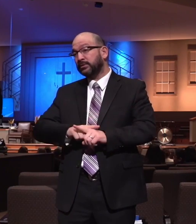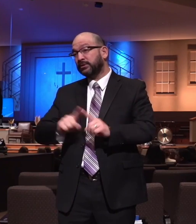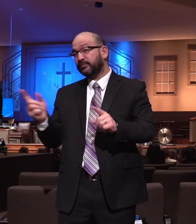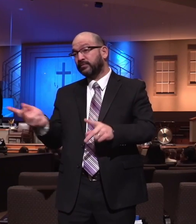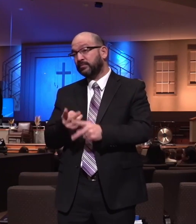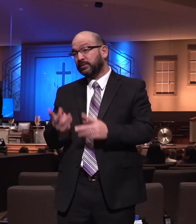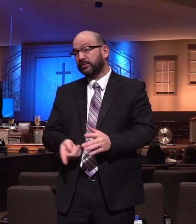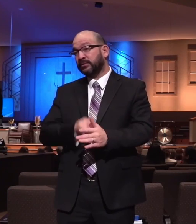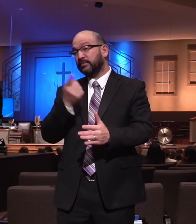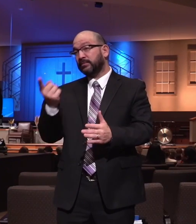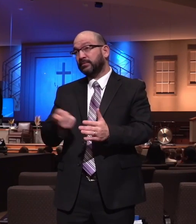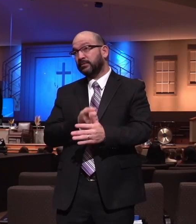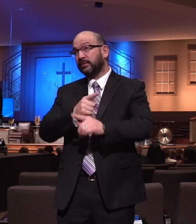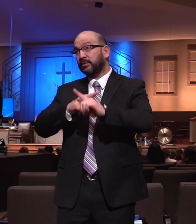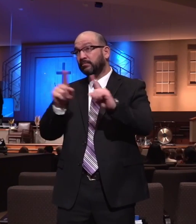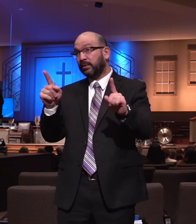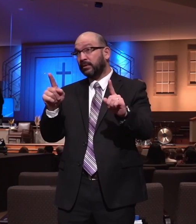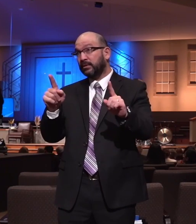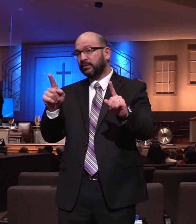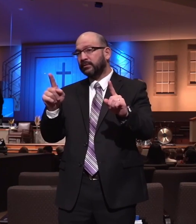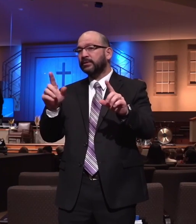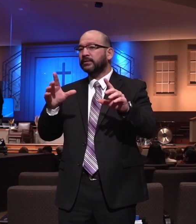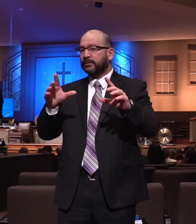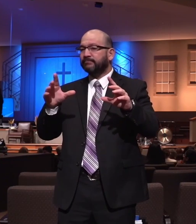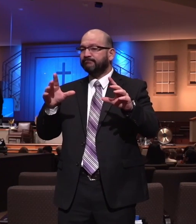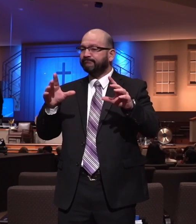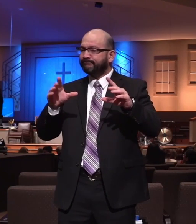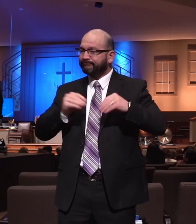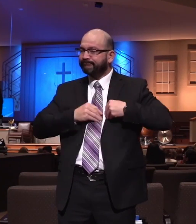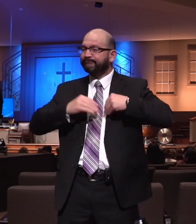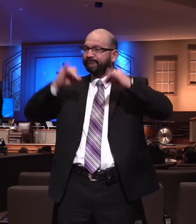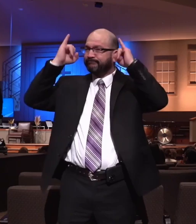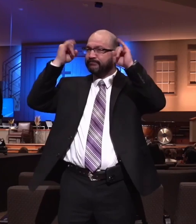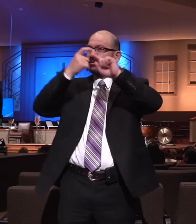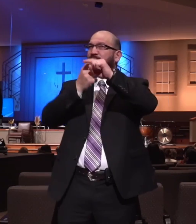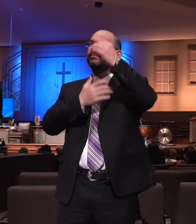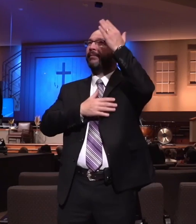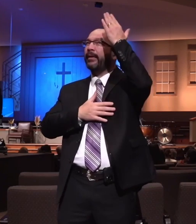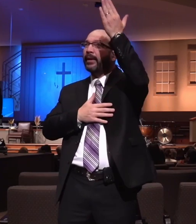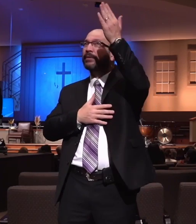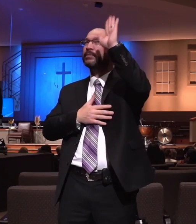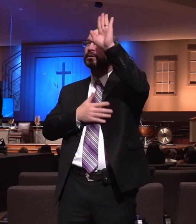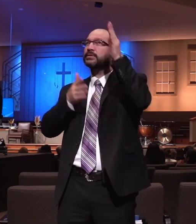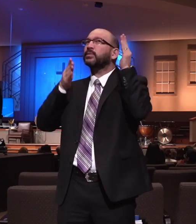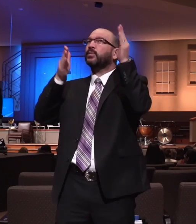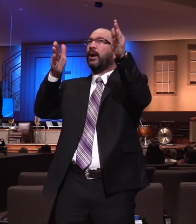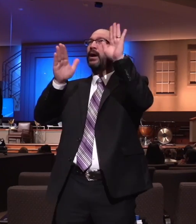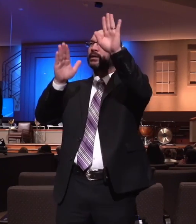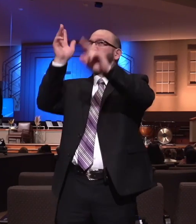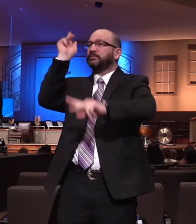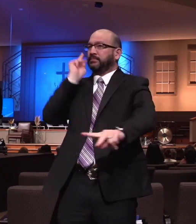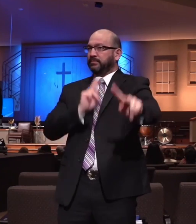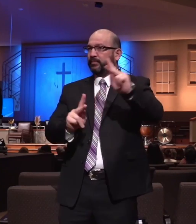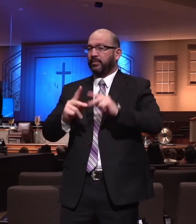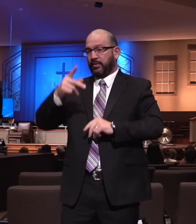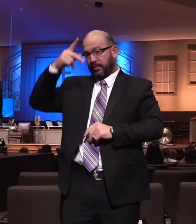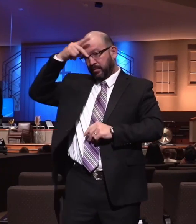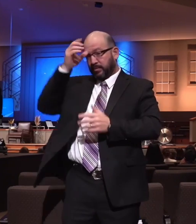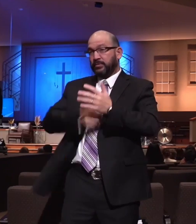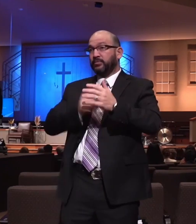to tell you, instruction, instruction from God-ordained channels. Proverbs 4 and verse 1, Solomon said, hear the